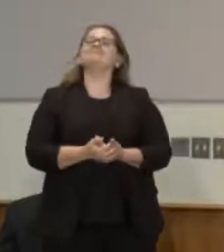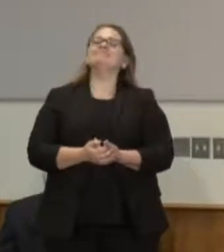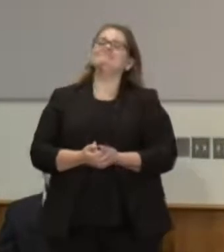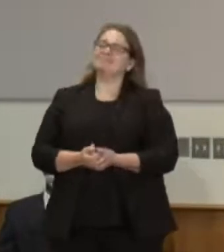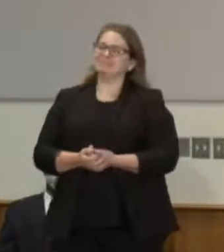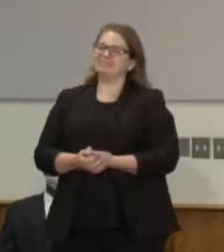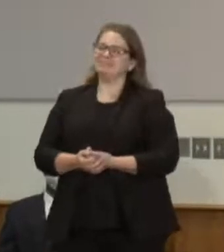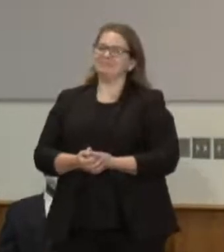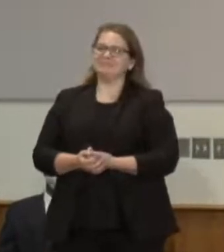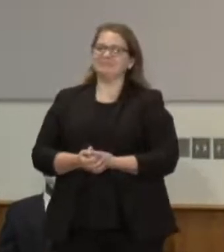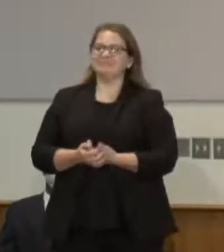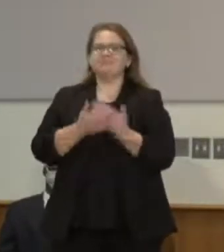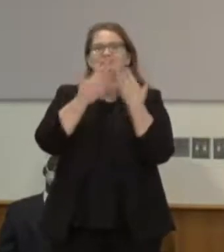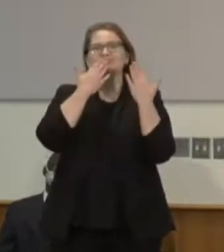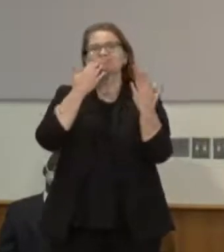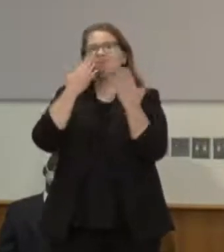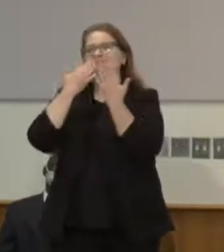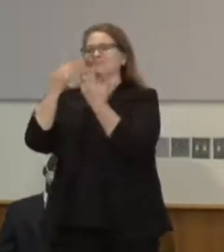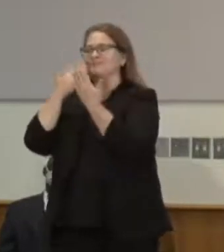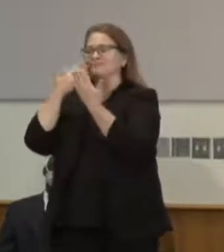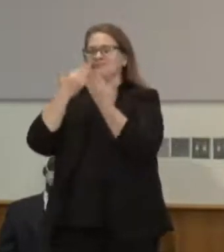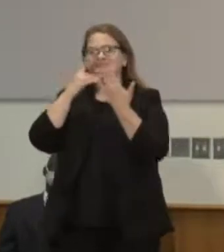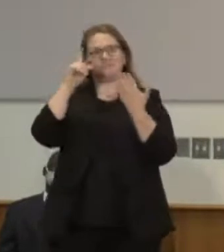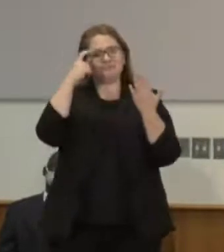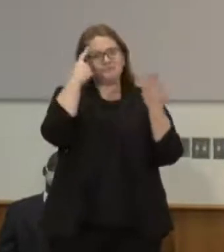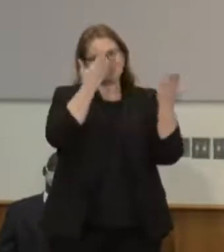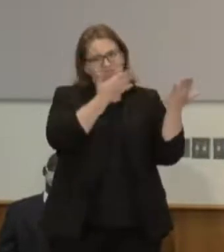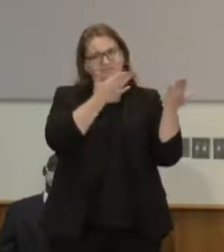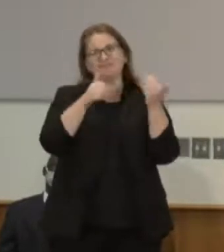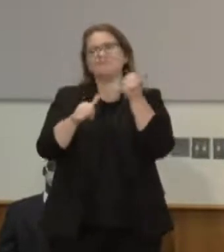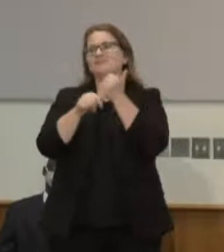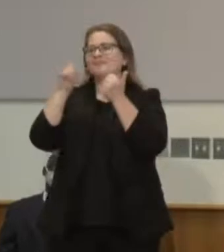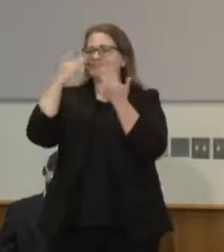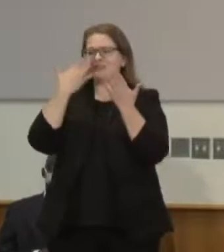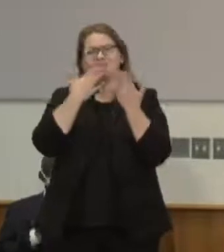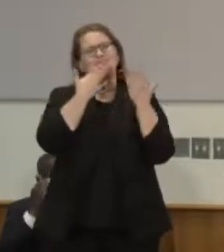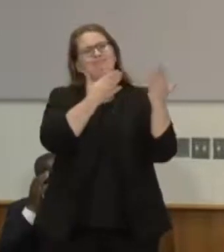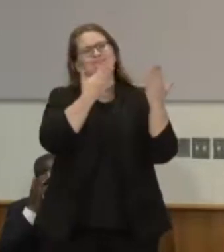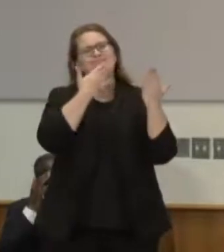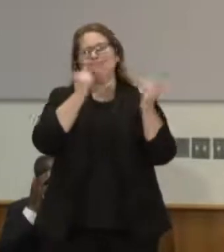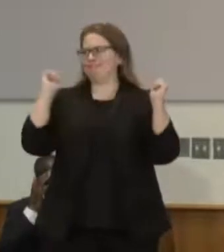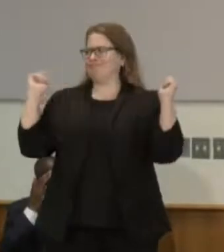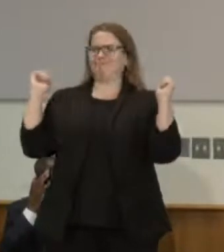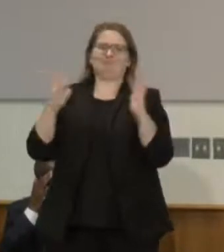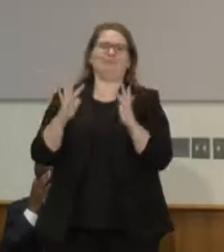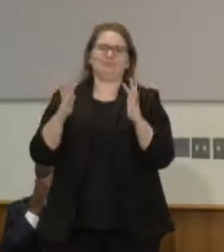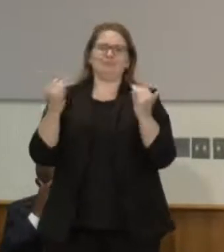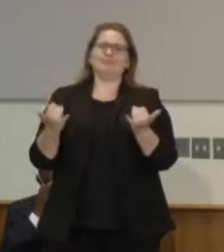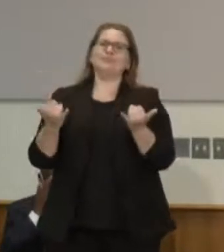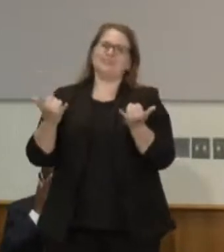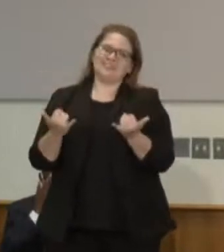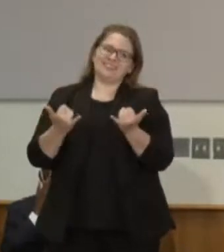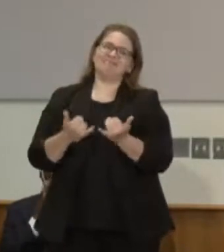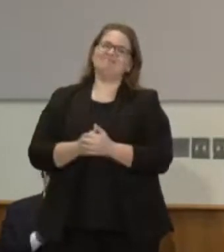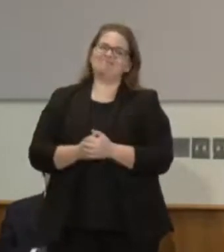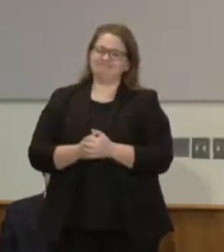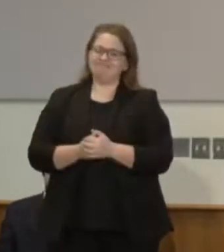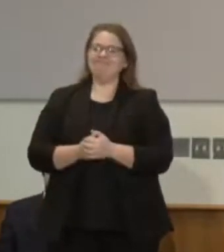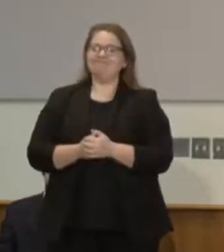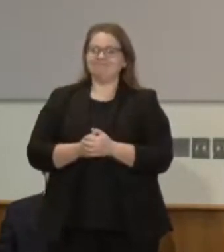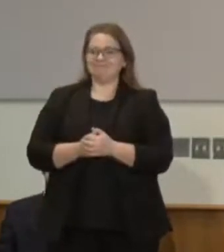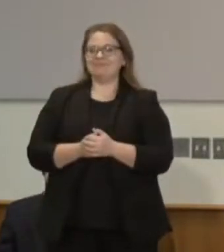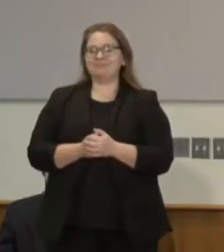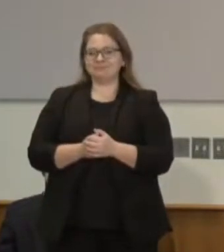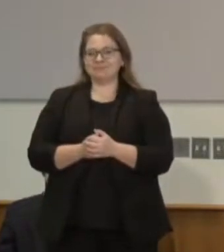first I want to thank governor Tim Wallace and lieutenant governor for calling us to give opportunity for us to say a few words at the end here